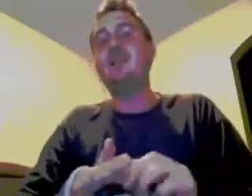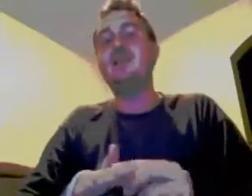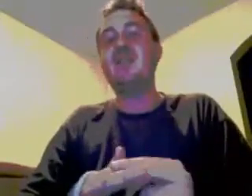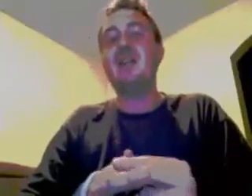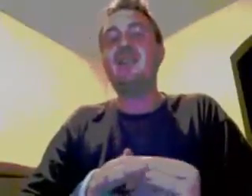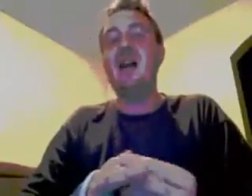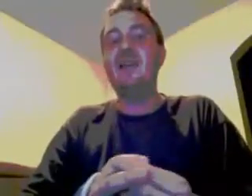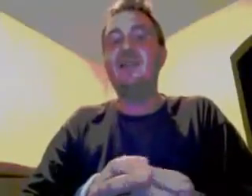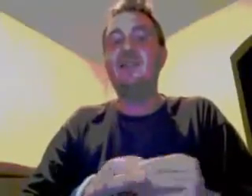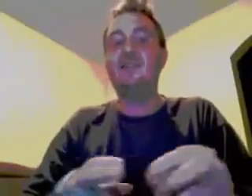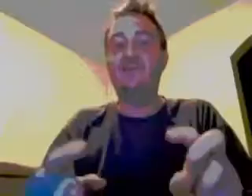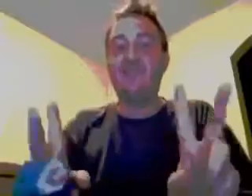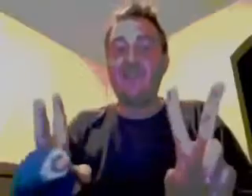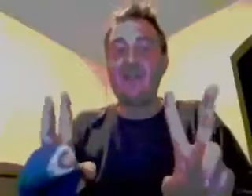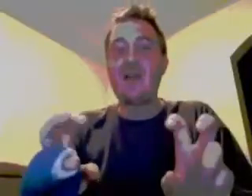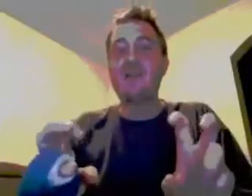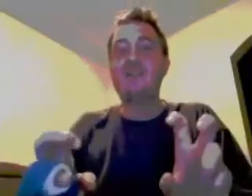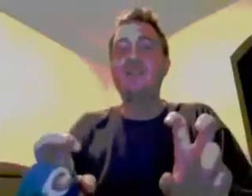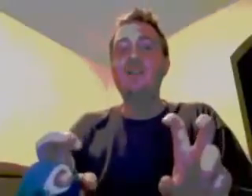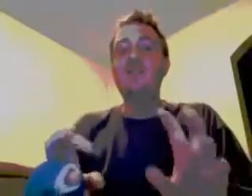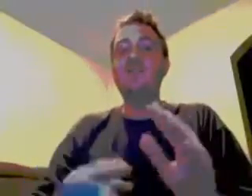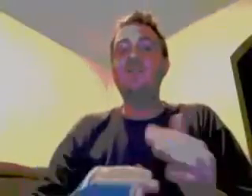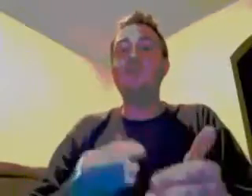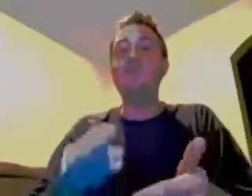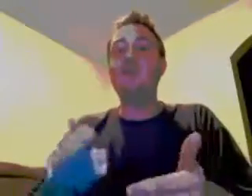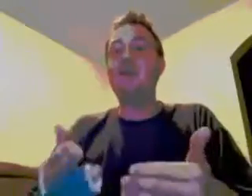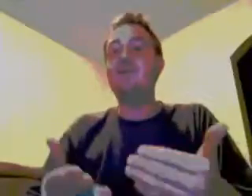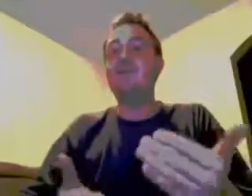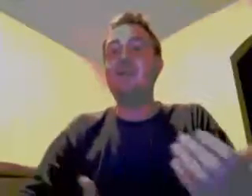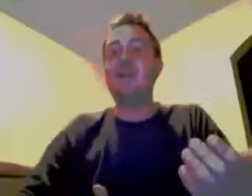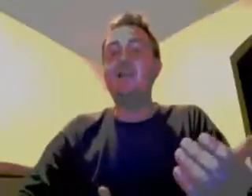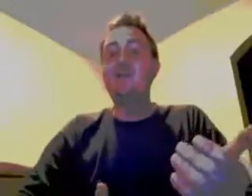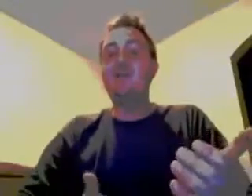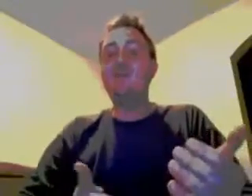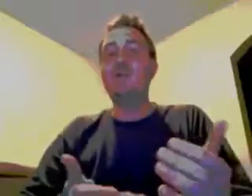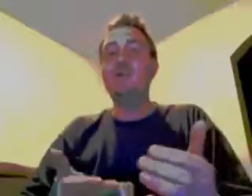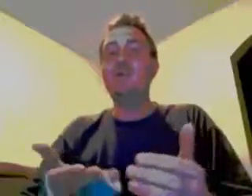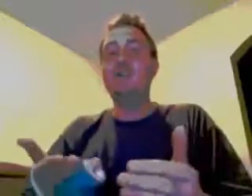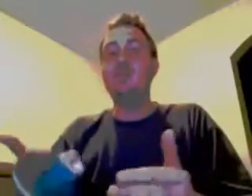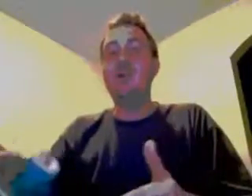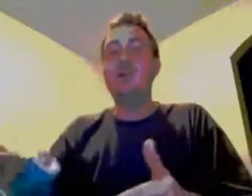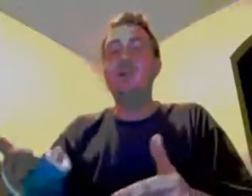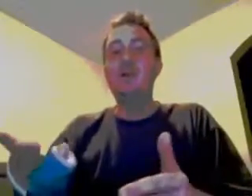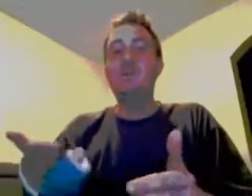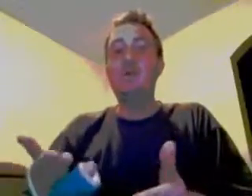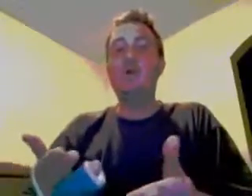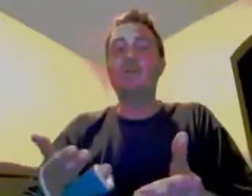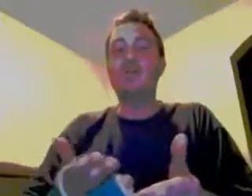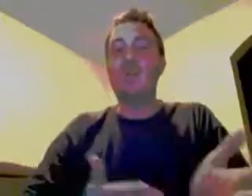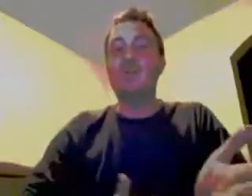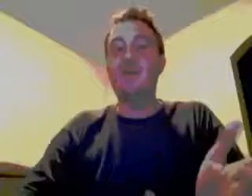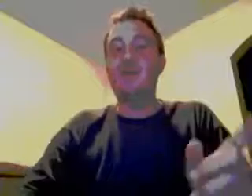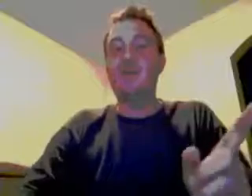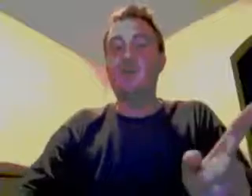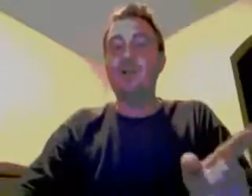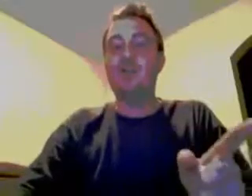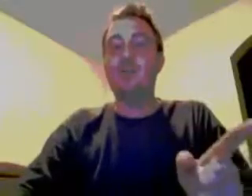tax hikes as fee hikes so voters couldn't have a say in whether we should pay more to government, a questionable